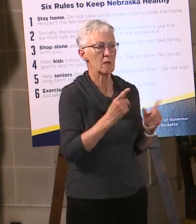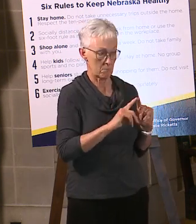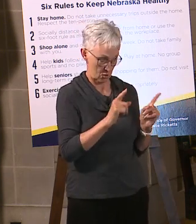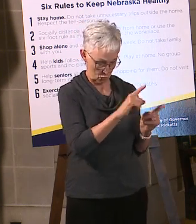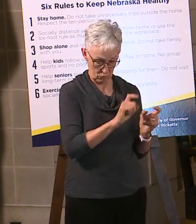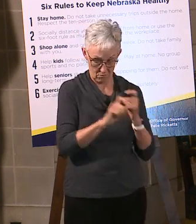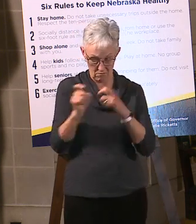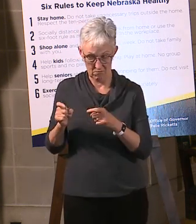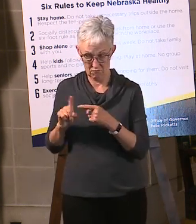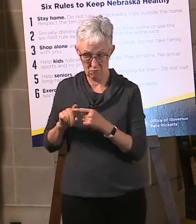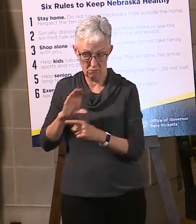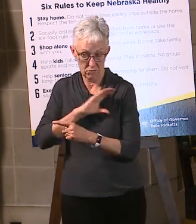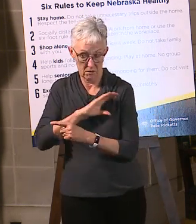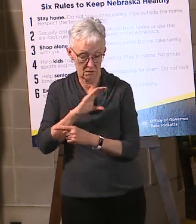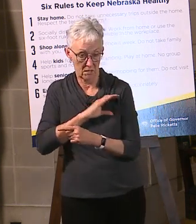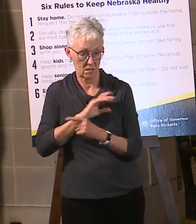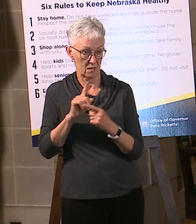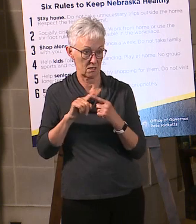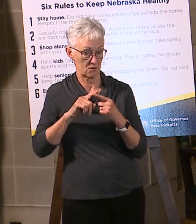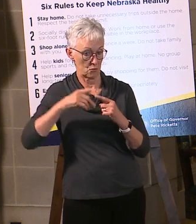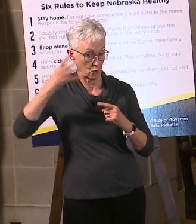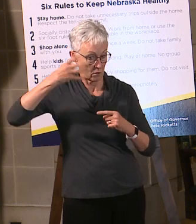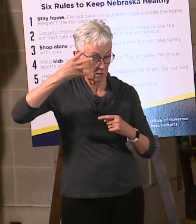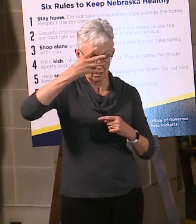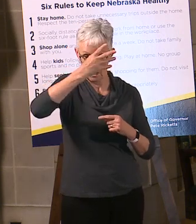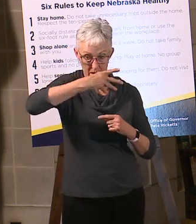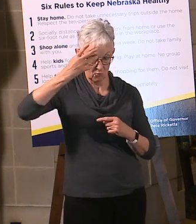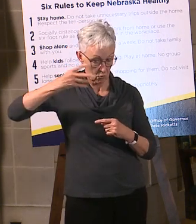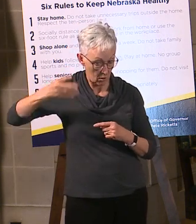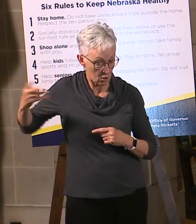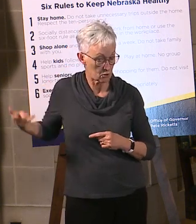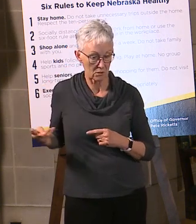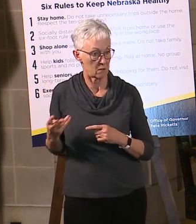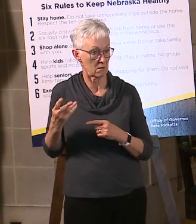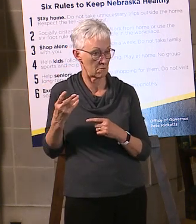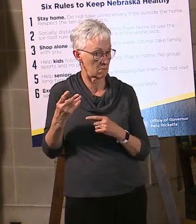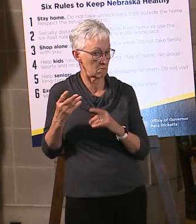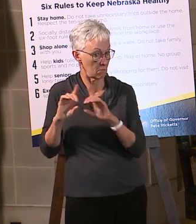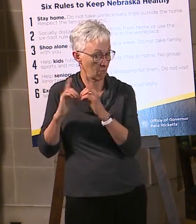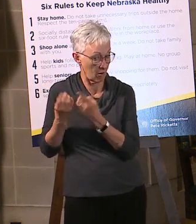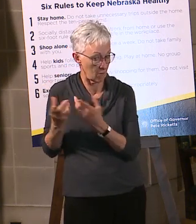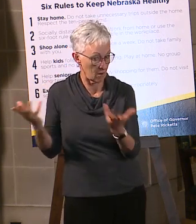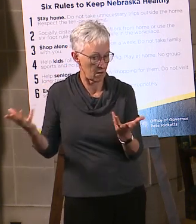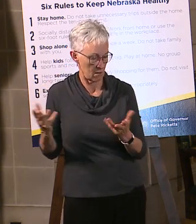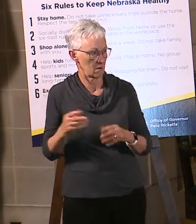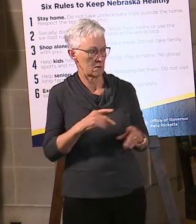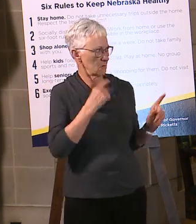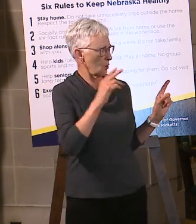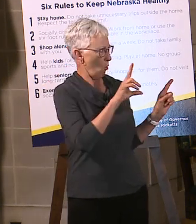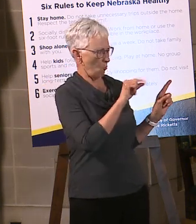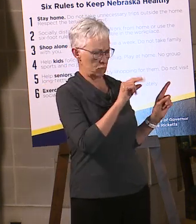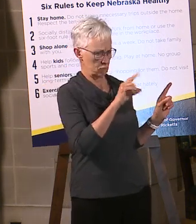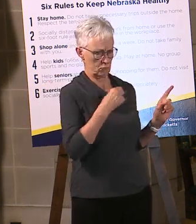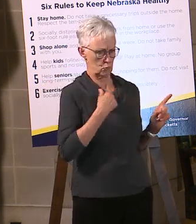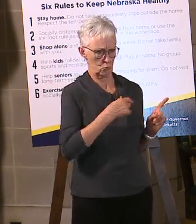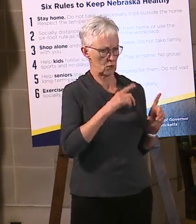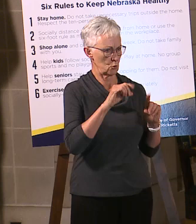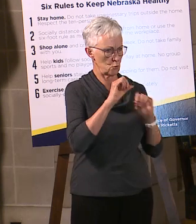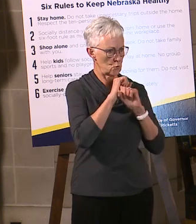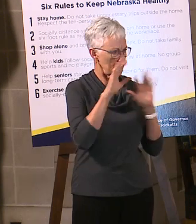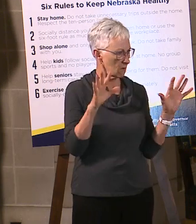testnebraska.com is only being used for this Test Nebraska program. So we are not doing anything else with that information with regard to